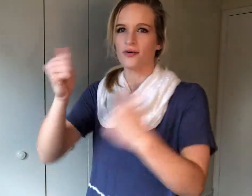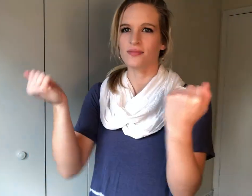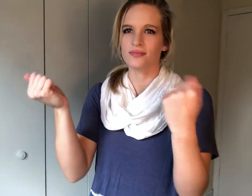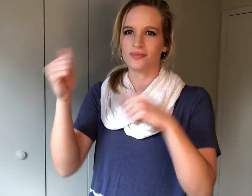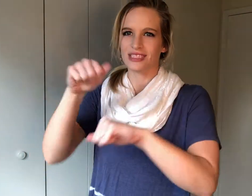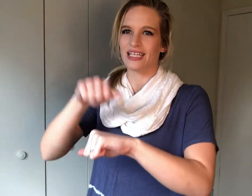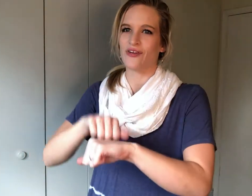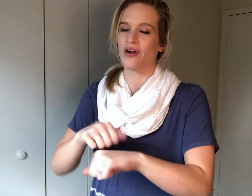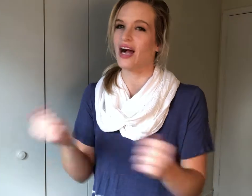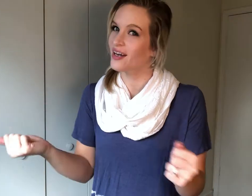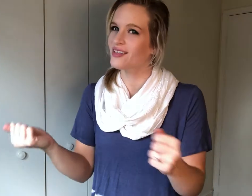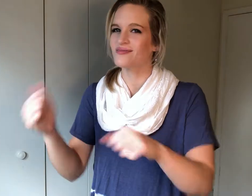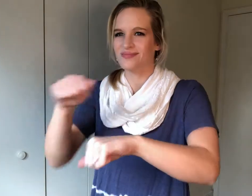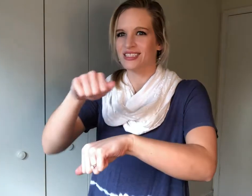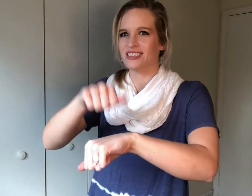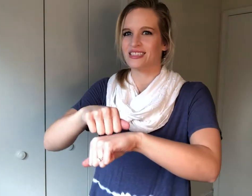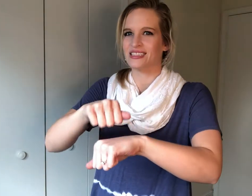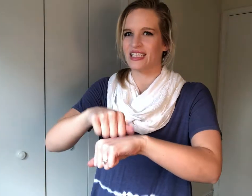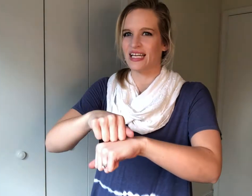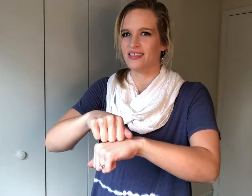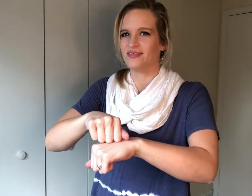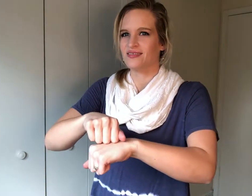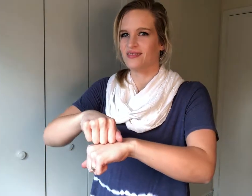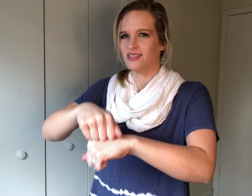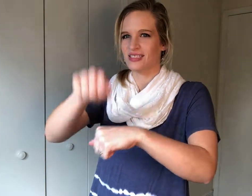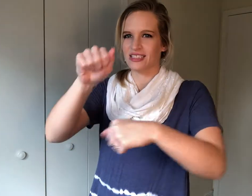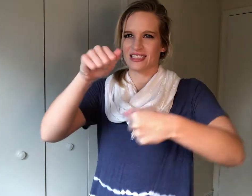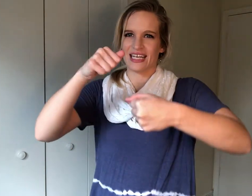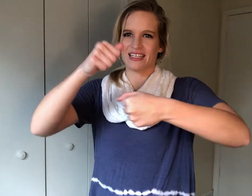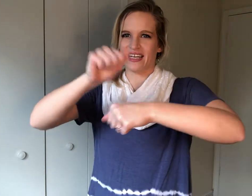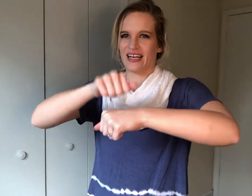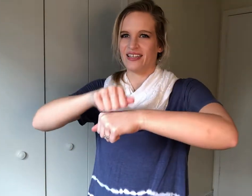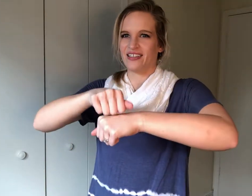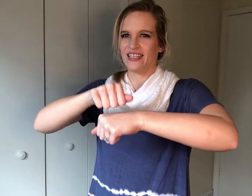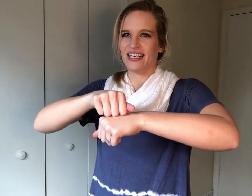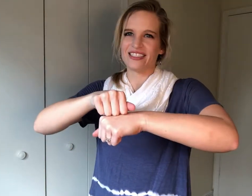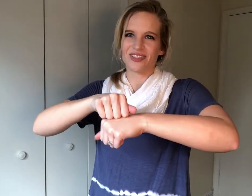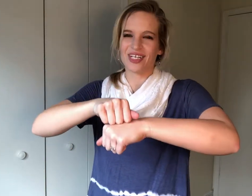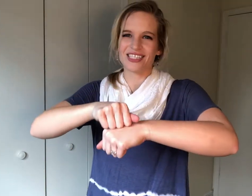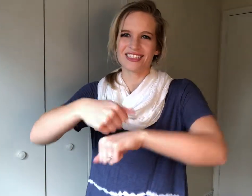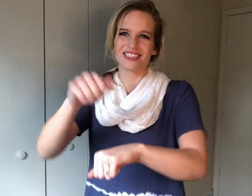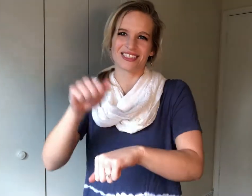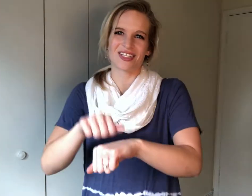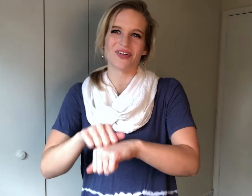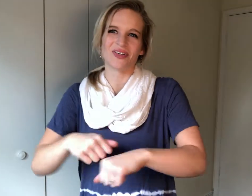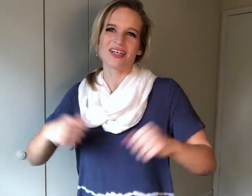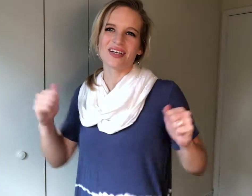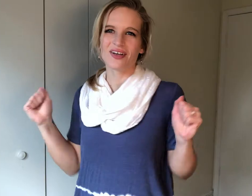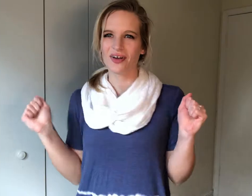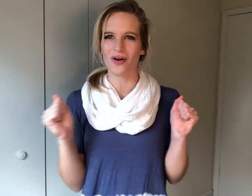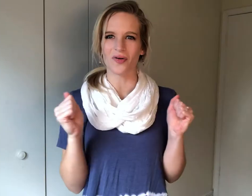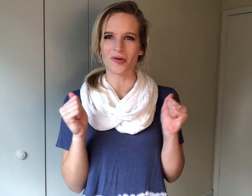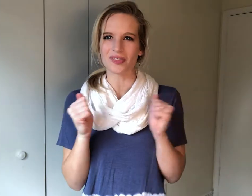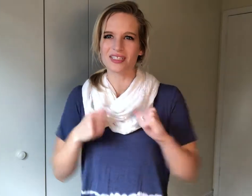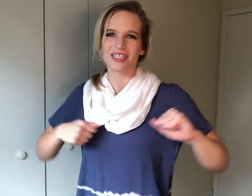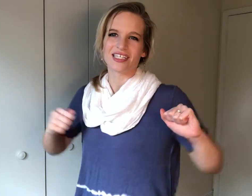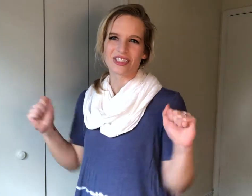it's like a rock so this is a sign just kind of knock on your hand twice stone cold like you're